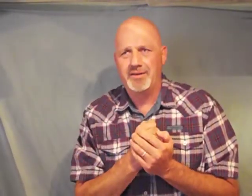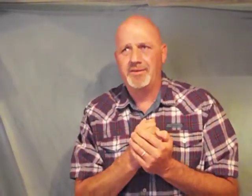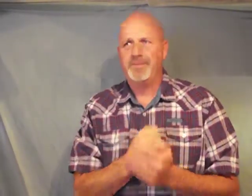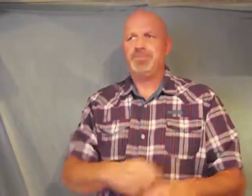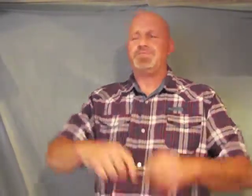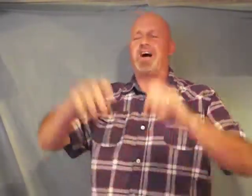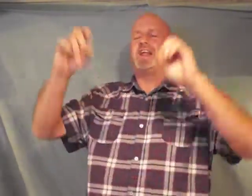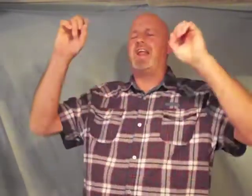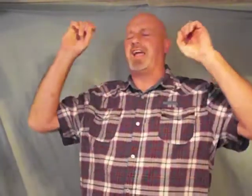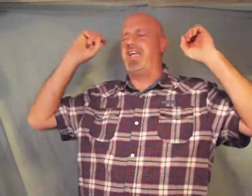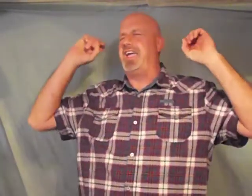glory